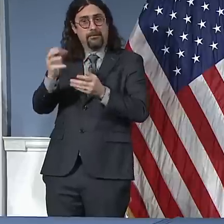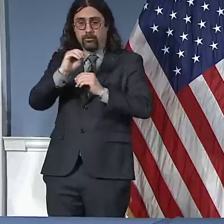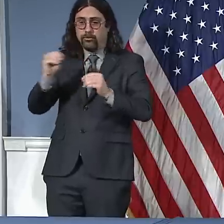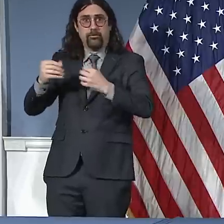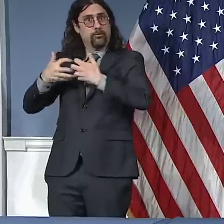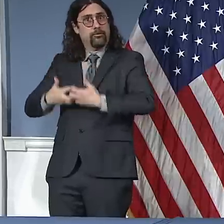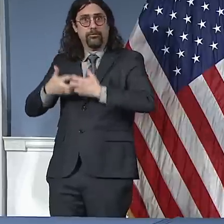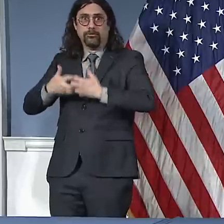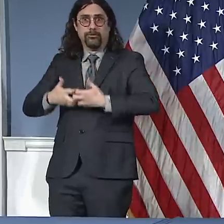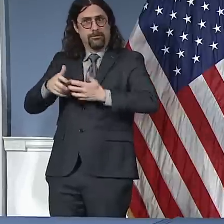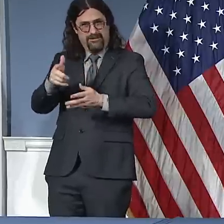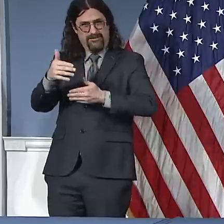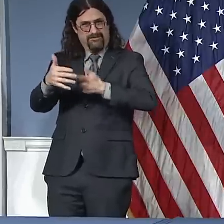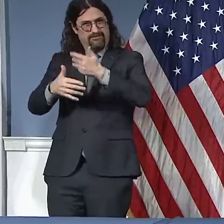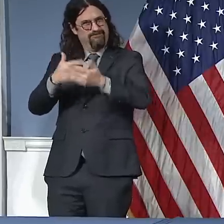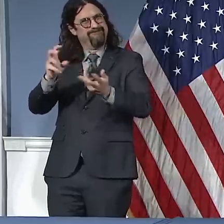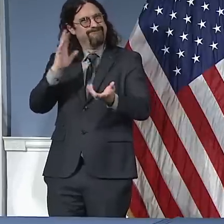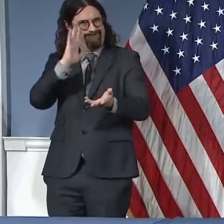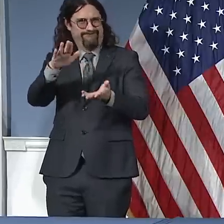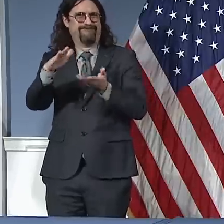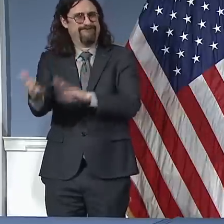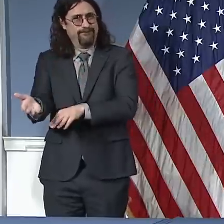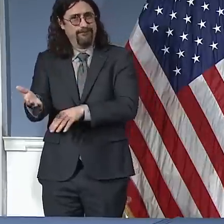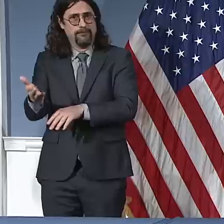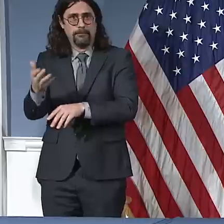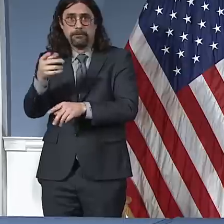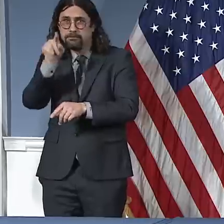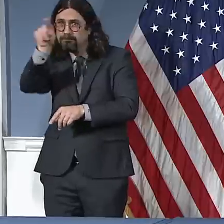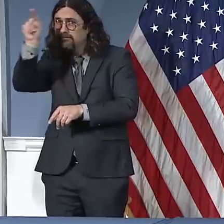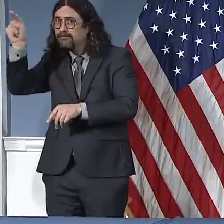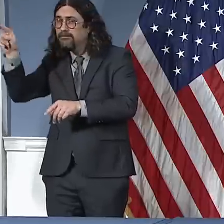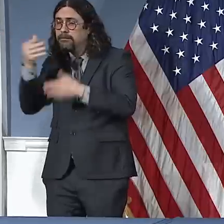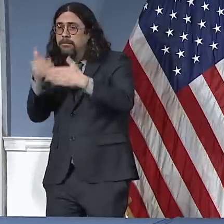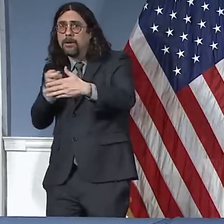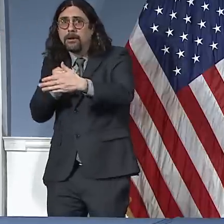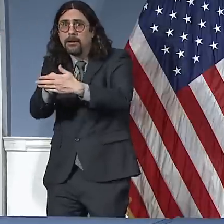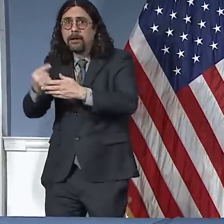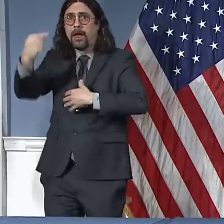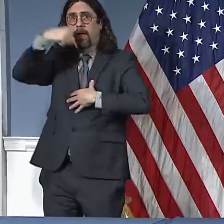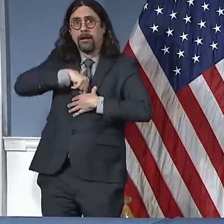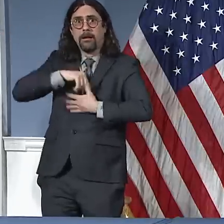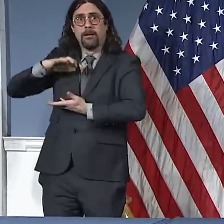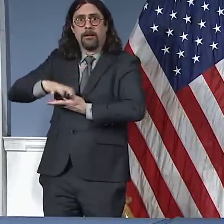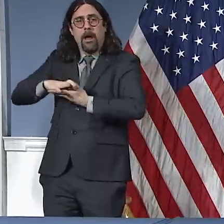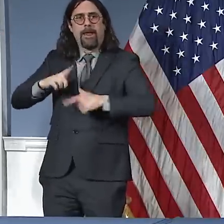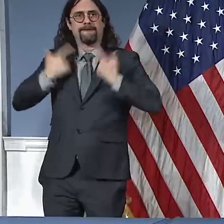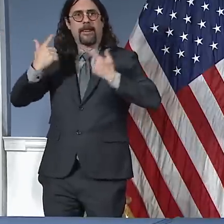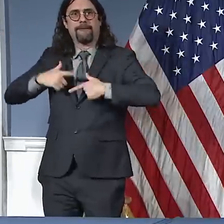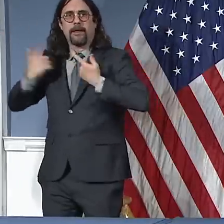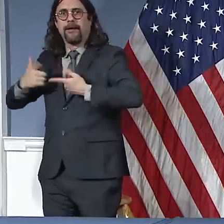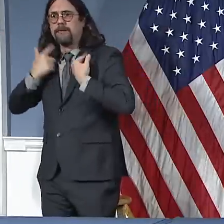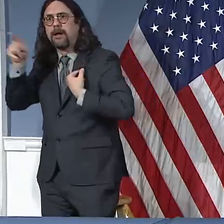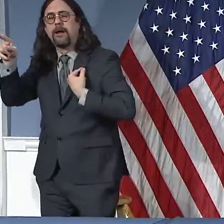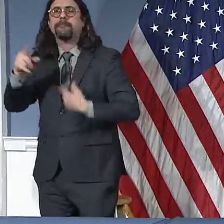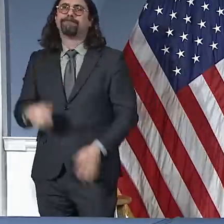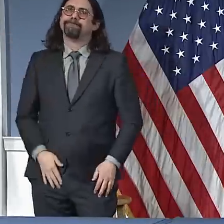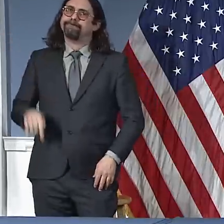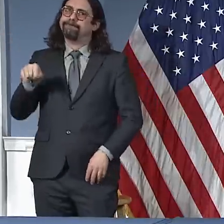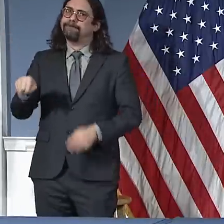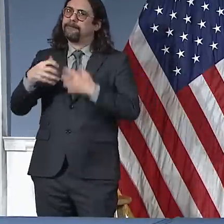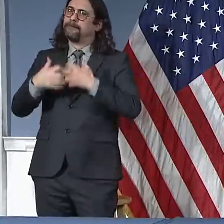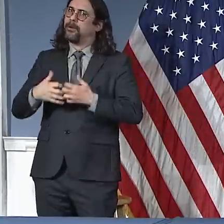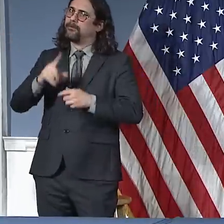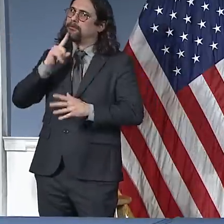patient will live and resume their life. But it's as plain as this, if a doctor cannot get a ventilator to that